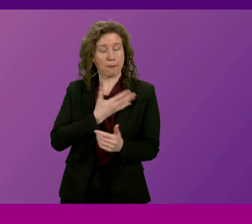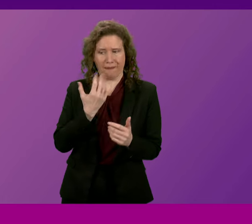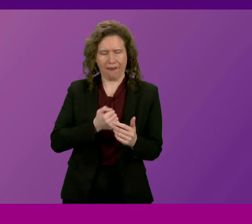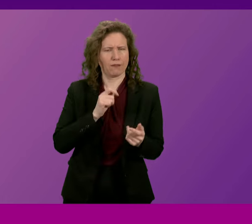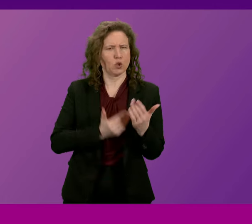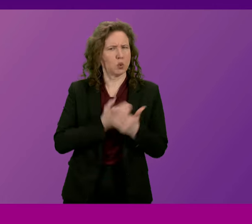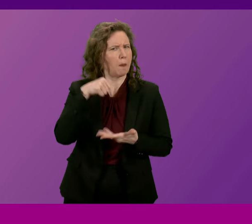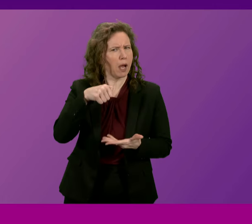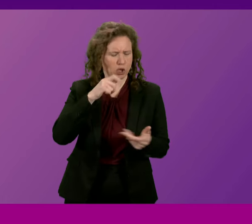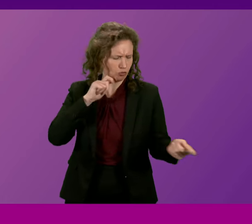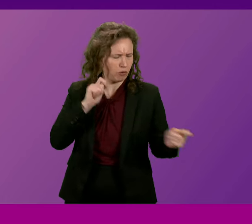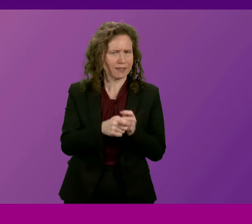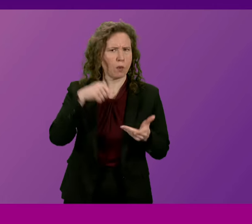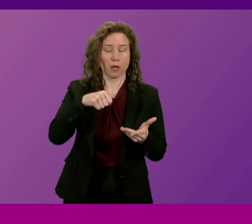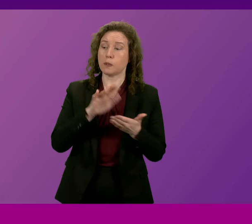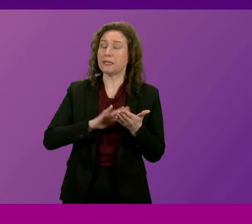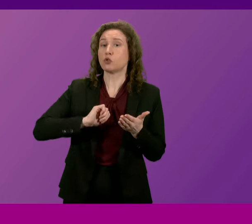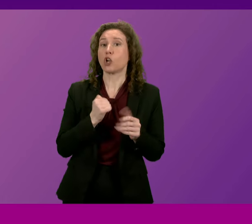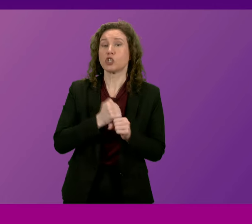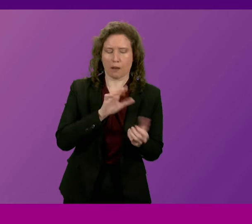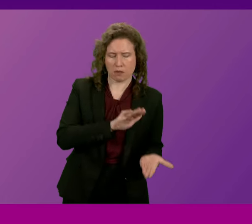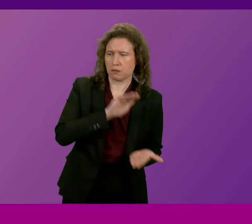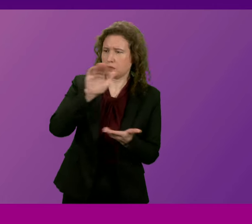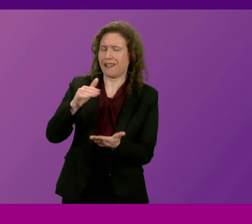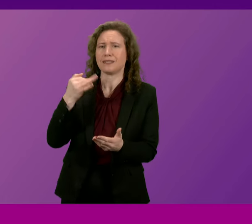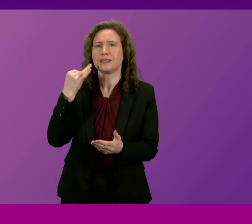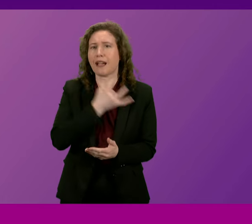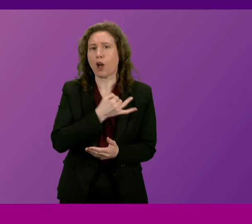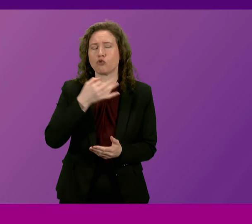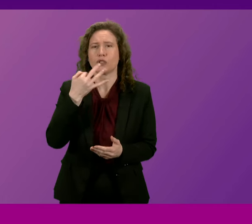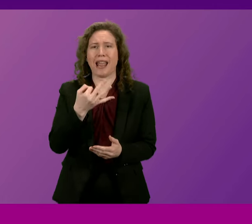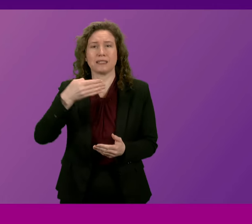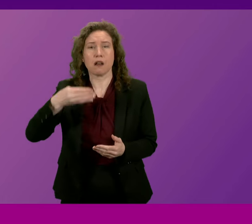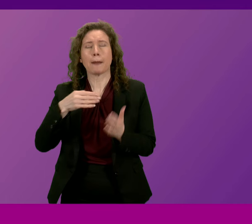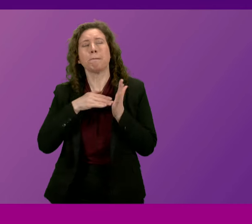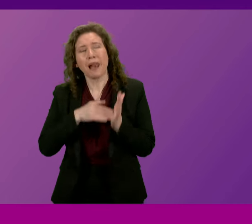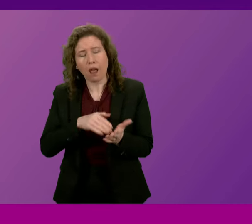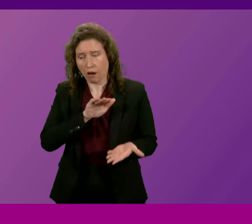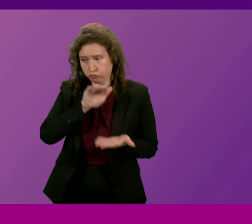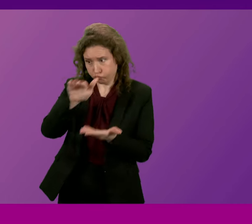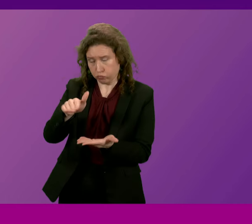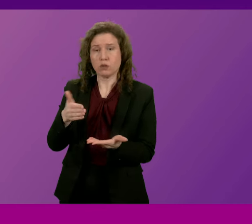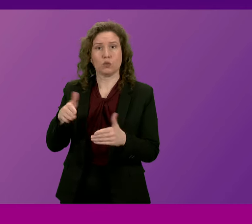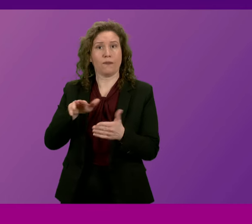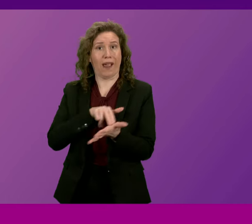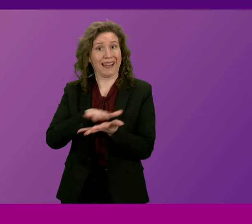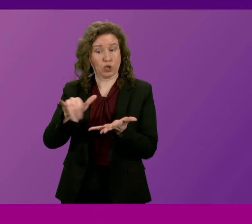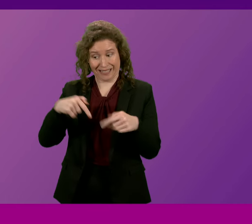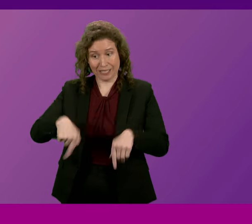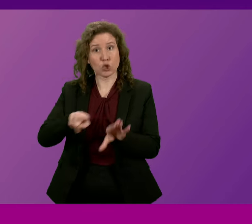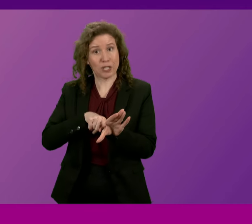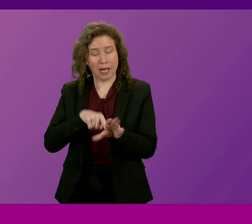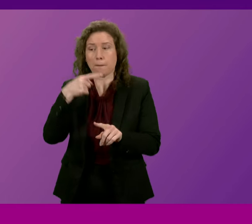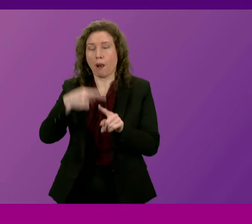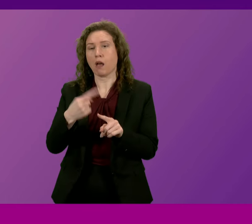budget, the Scottish Government will receive an additional £789 million for our NHS this year. And an